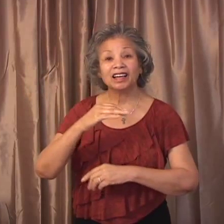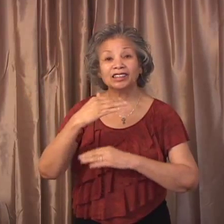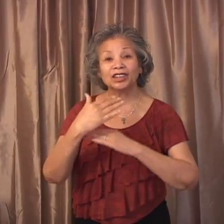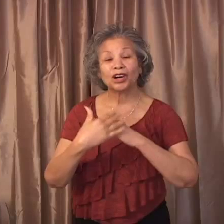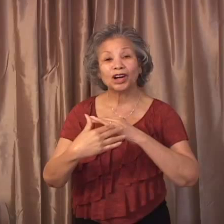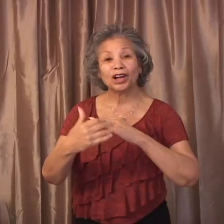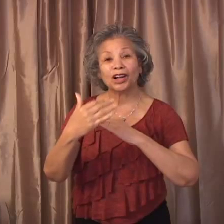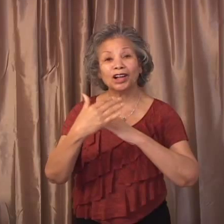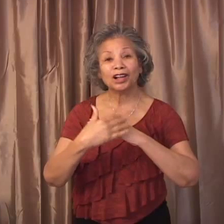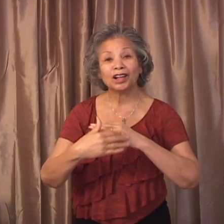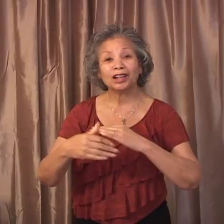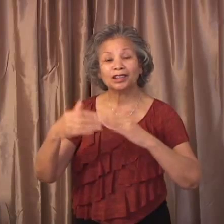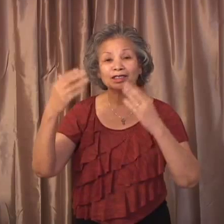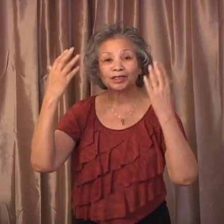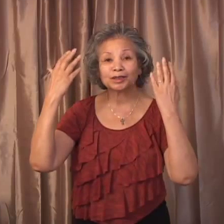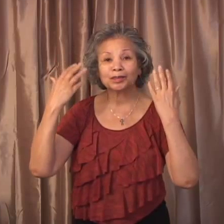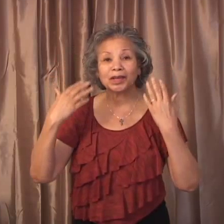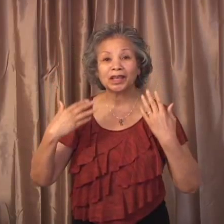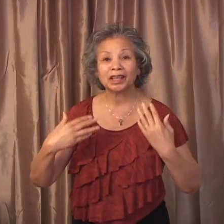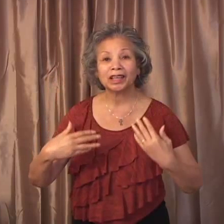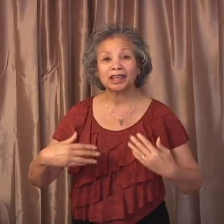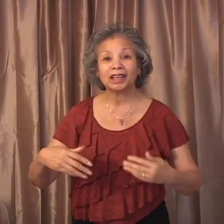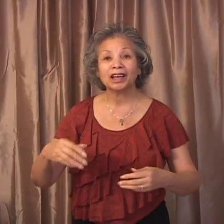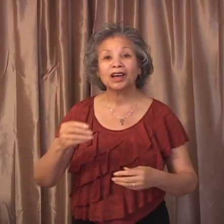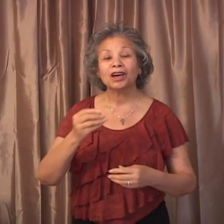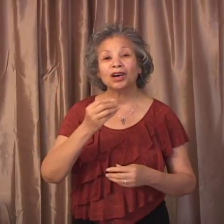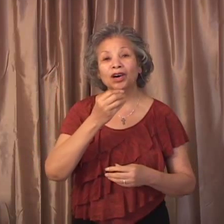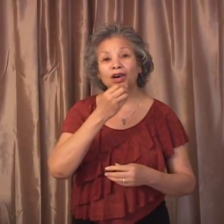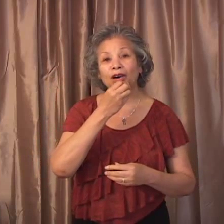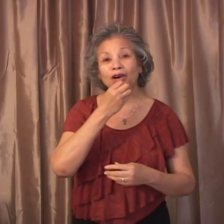calls me home.